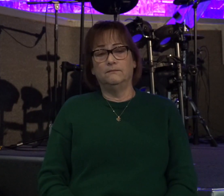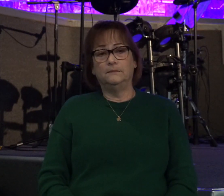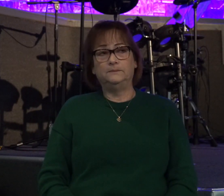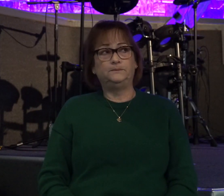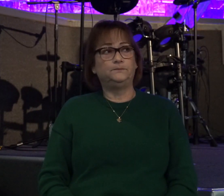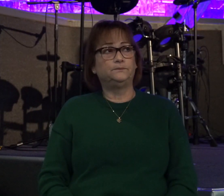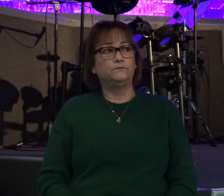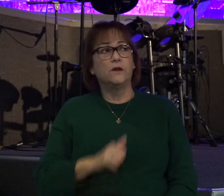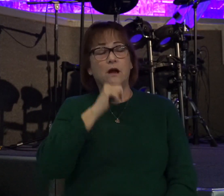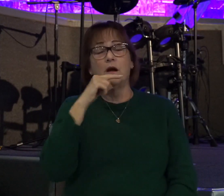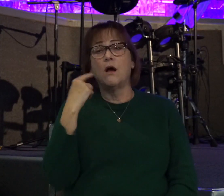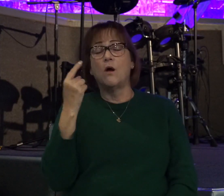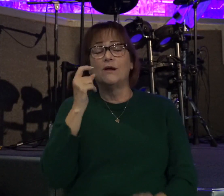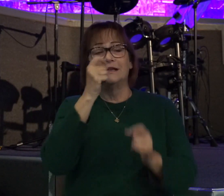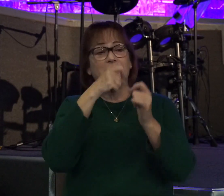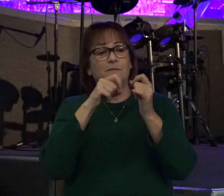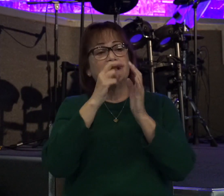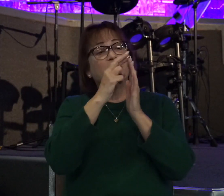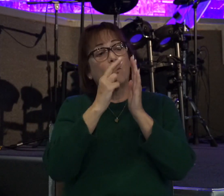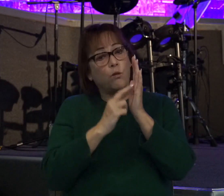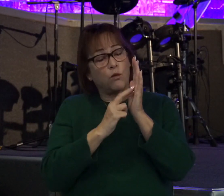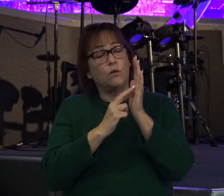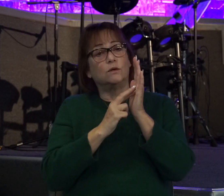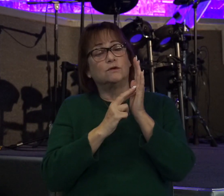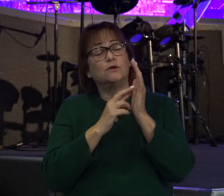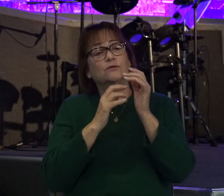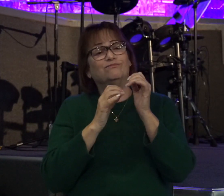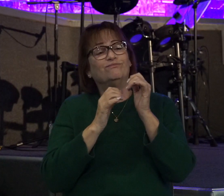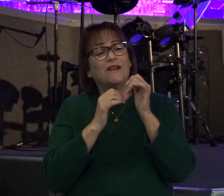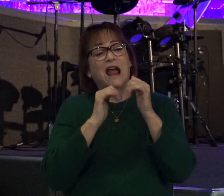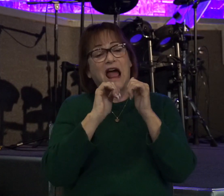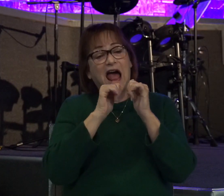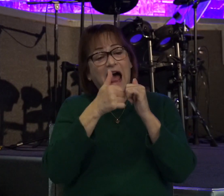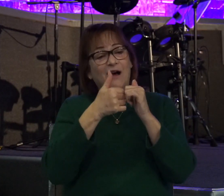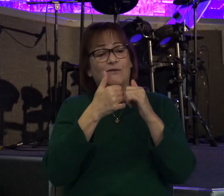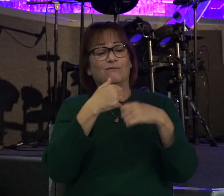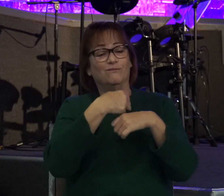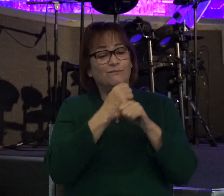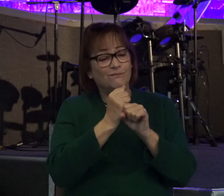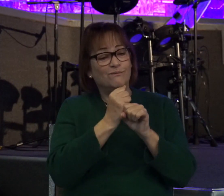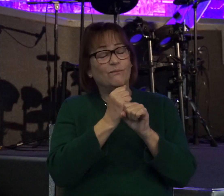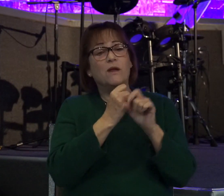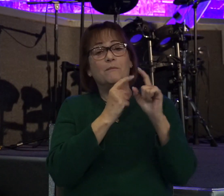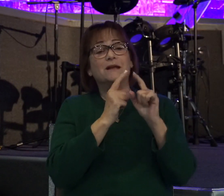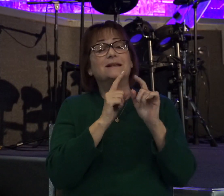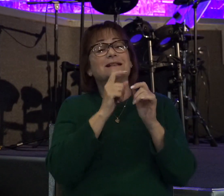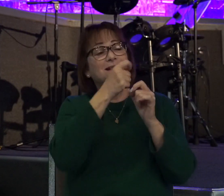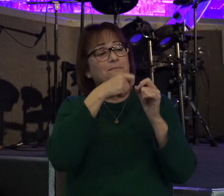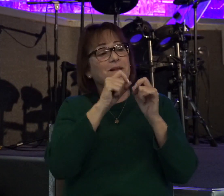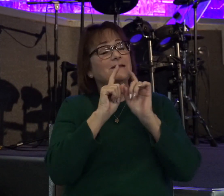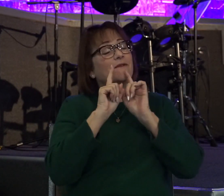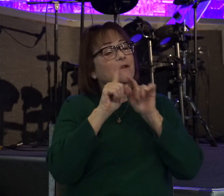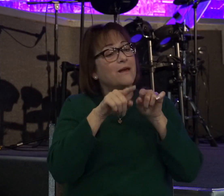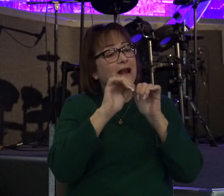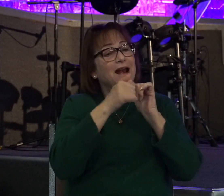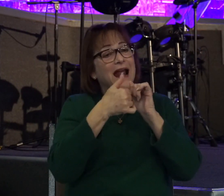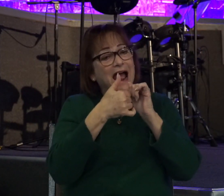not only were there specific rules to its construction, but there were specific commands on how the Ark was to be handled.